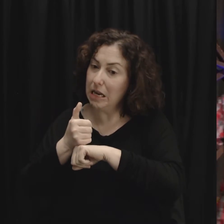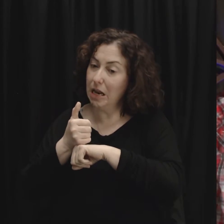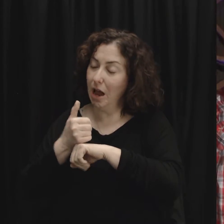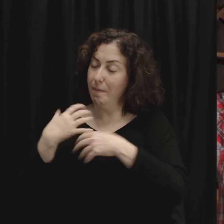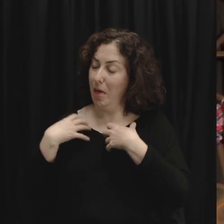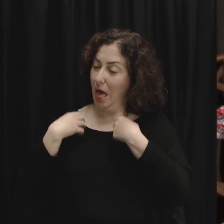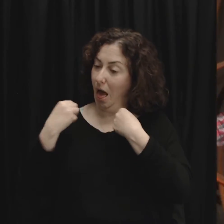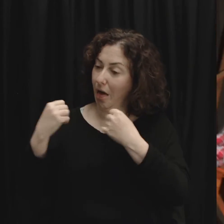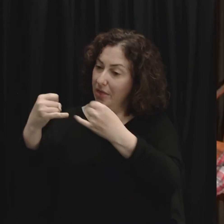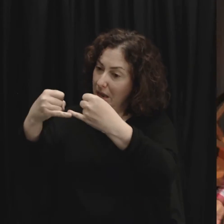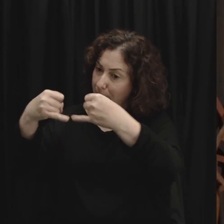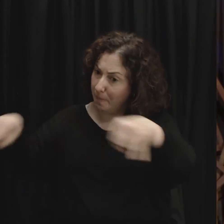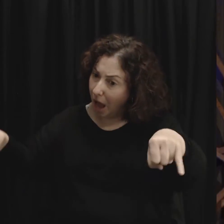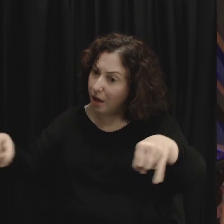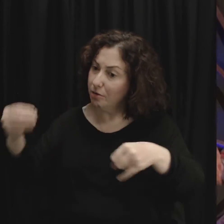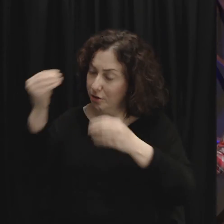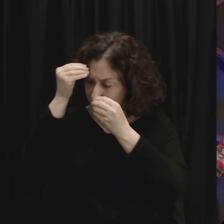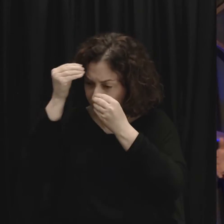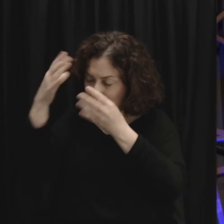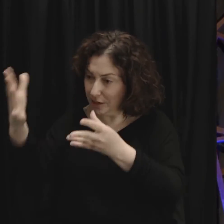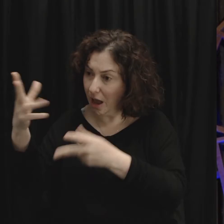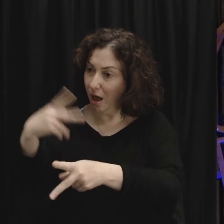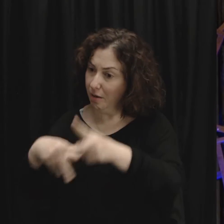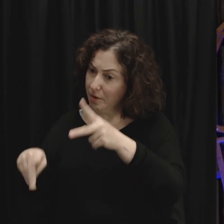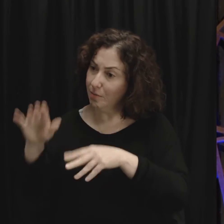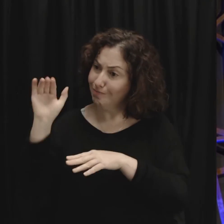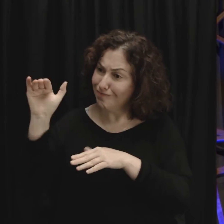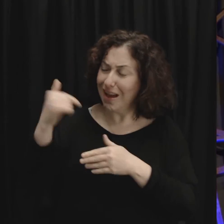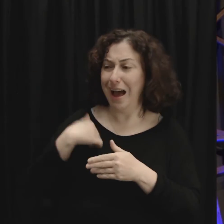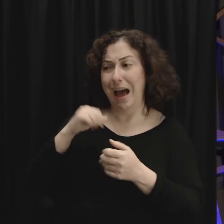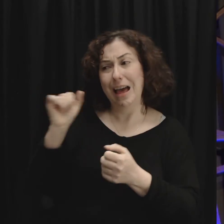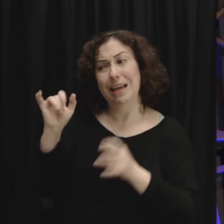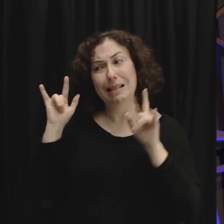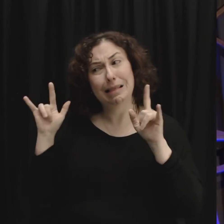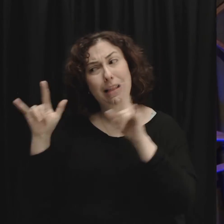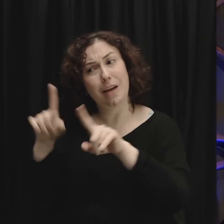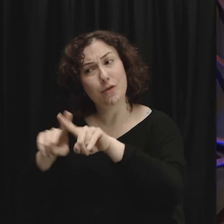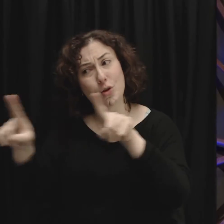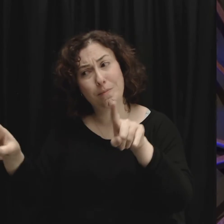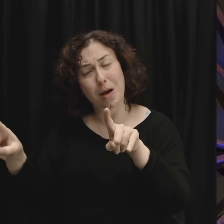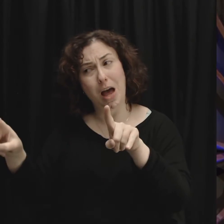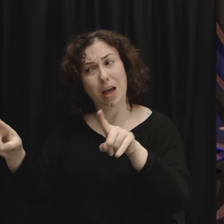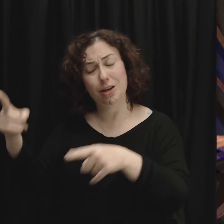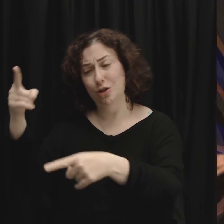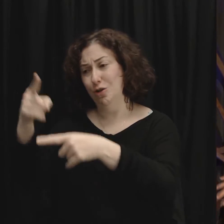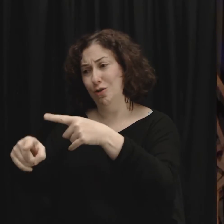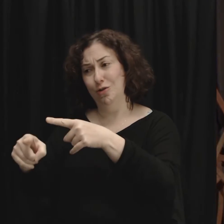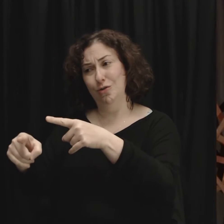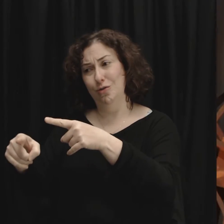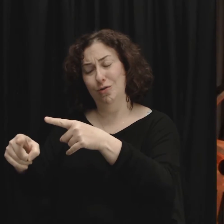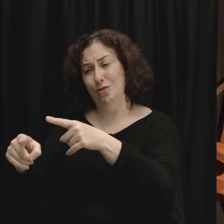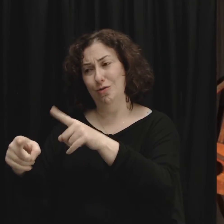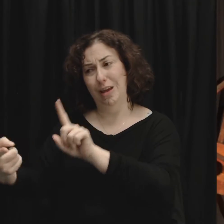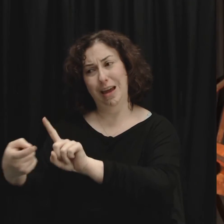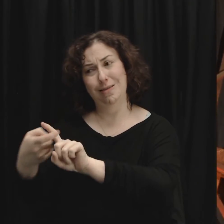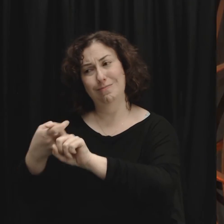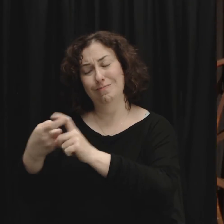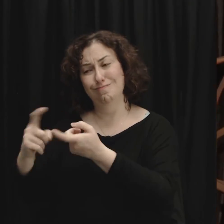they might be your family they might be your friends listen I love you but you can come this far and you can come no farther I am not going to keep